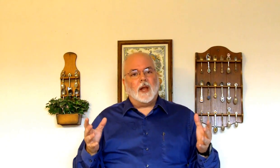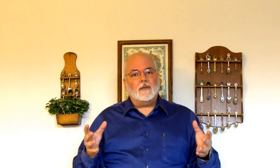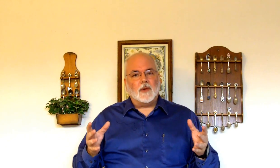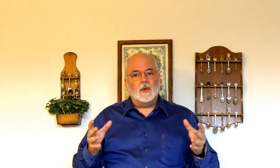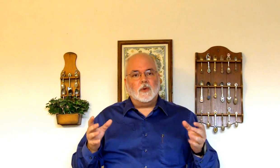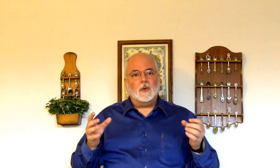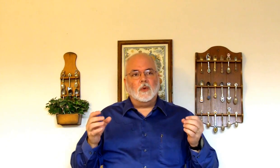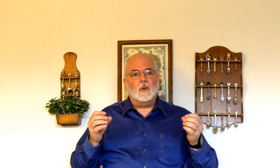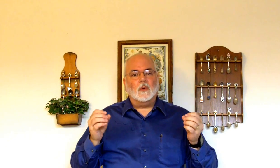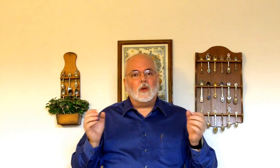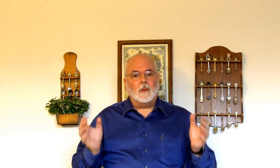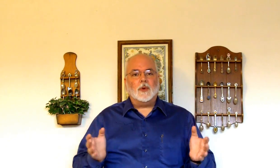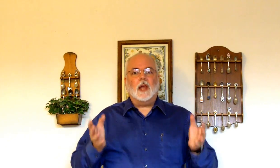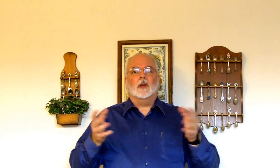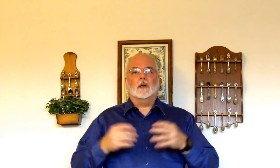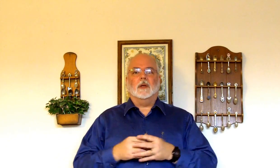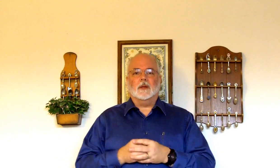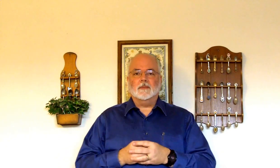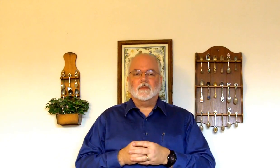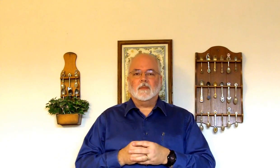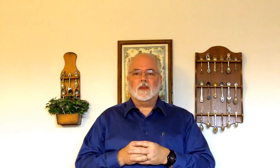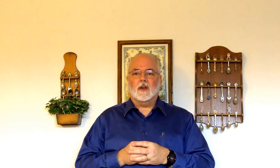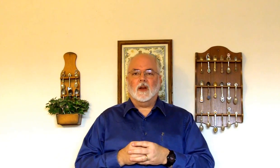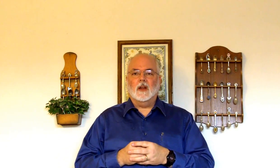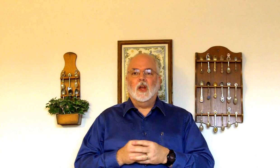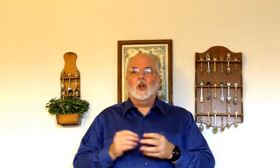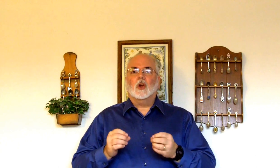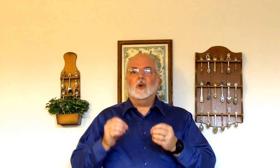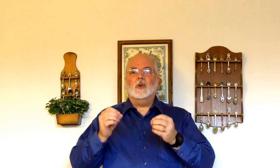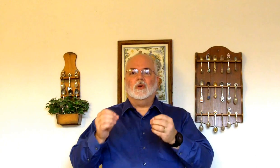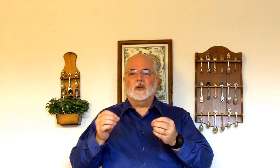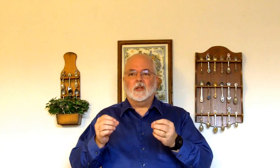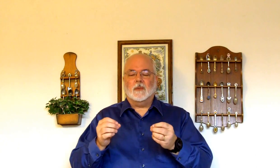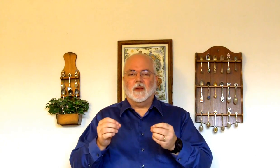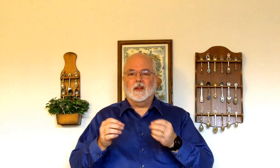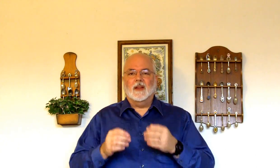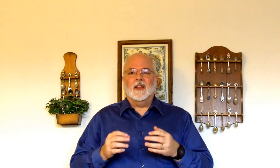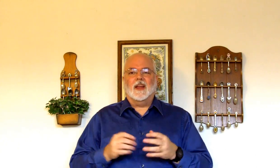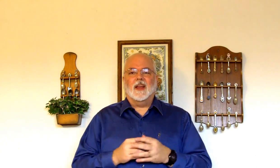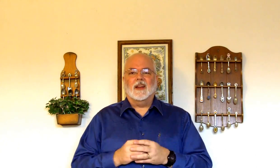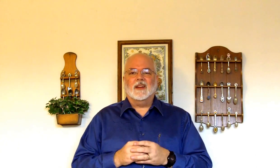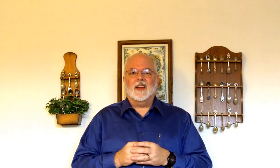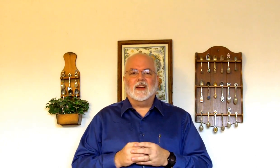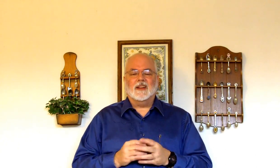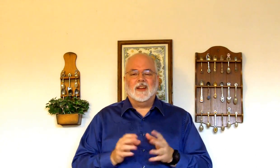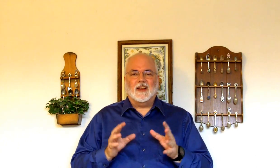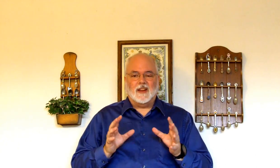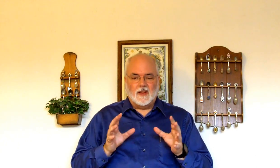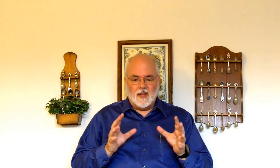like for you to up your game a little bit, all right? Learn something, and this